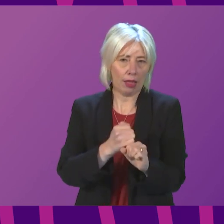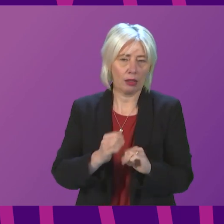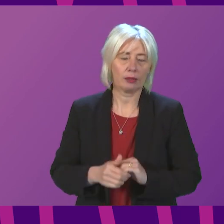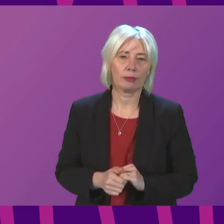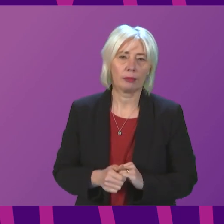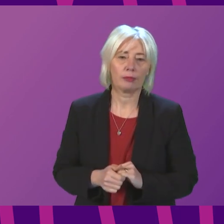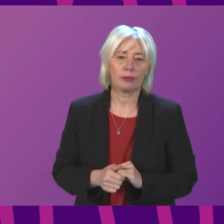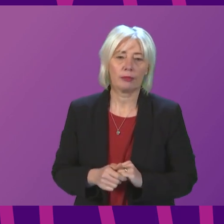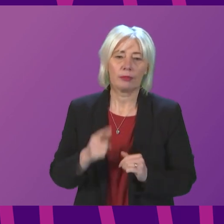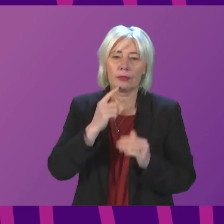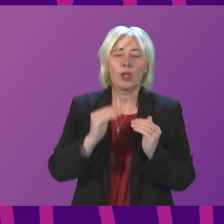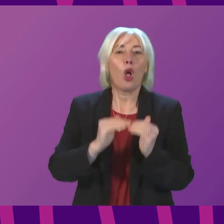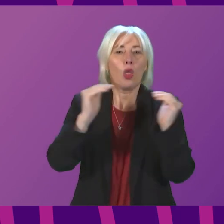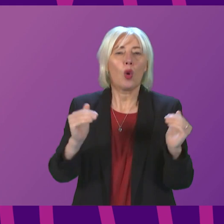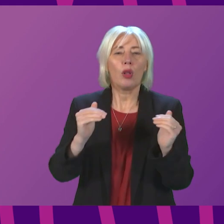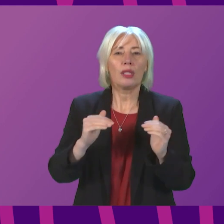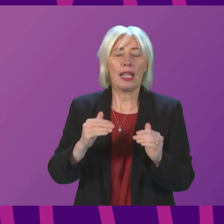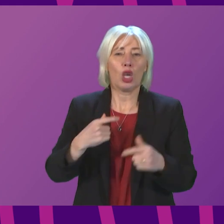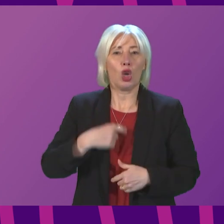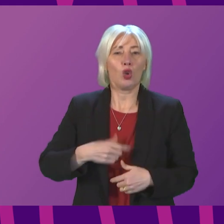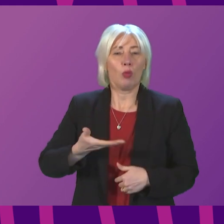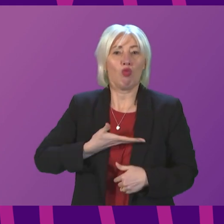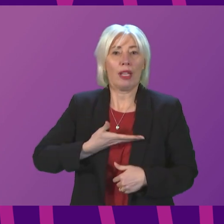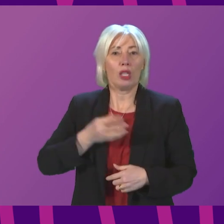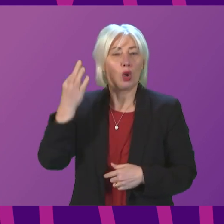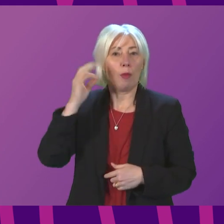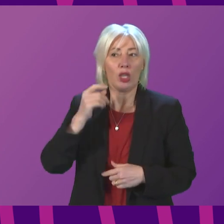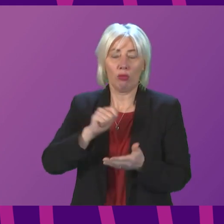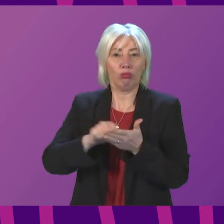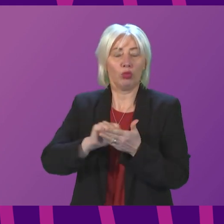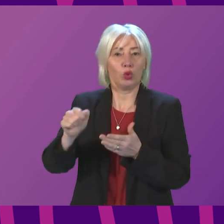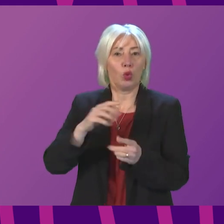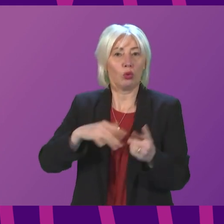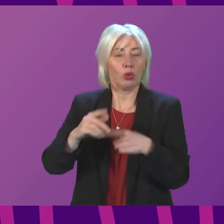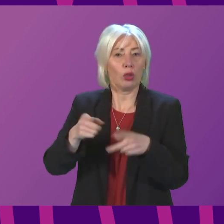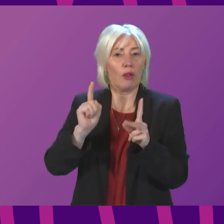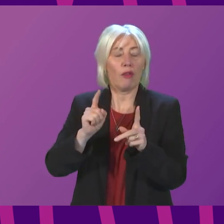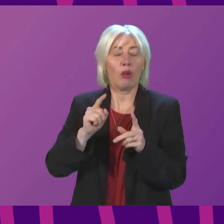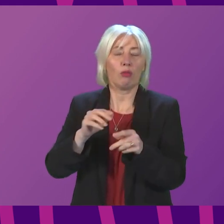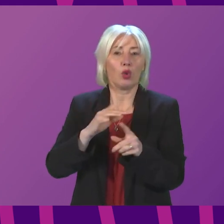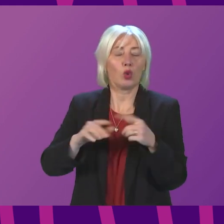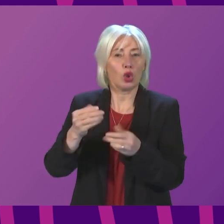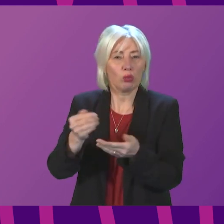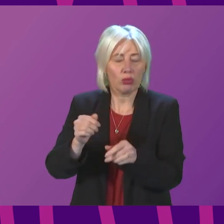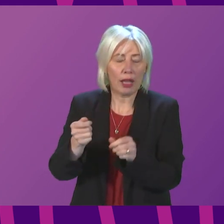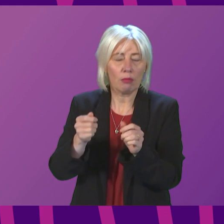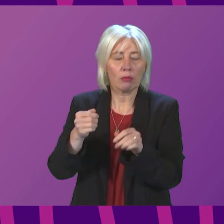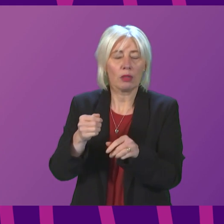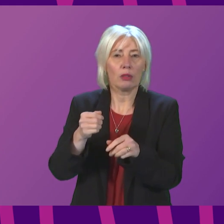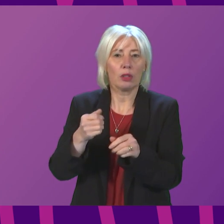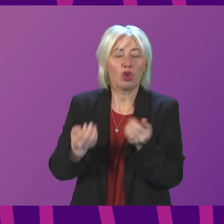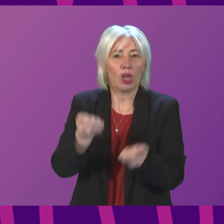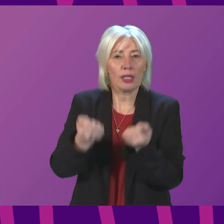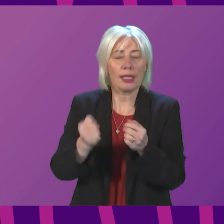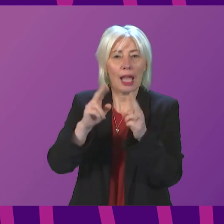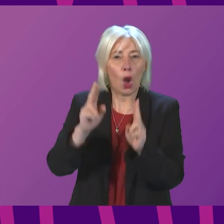The Equality and Human Rights Commission wrote to the Cabinet Secretary for Social Justice, Local Government and Housing about the Gender Reform Act. They